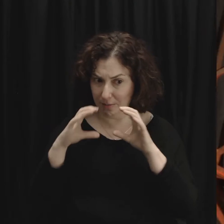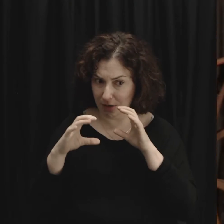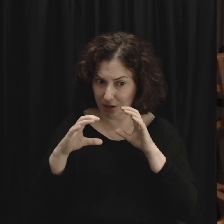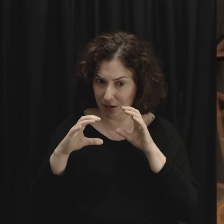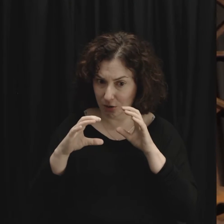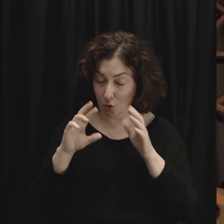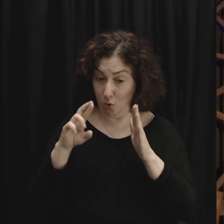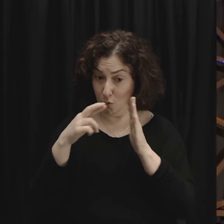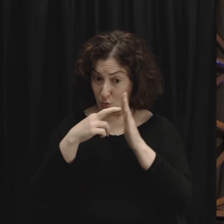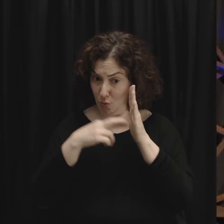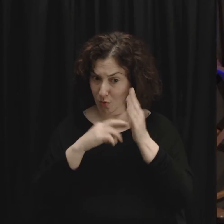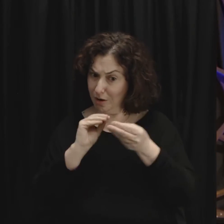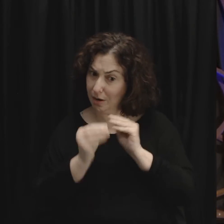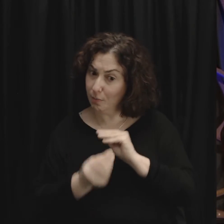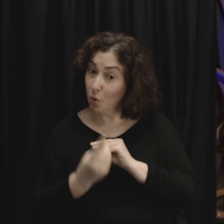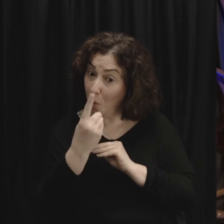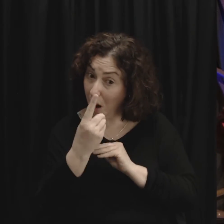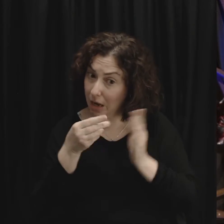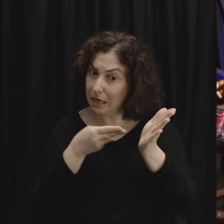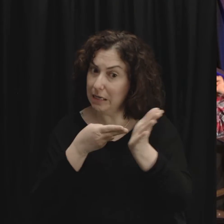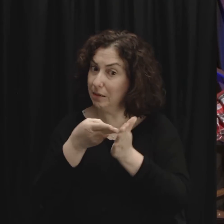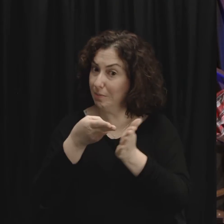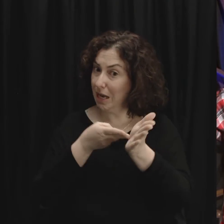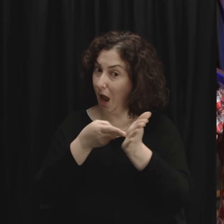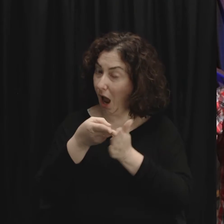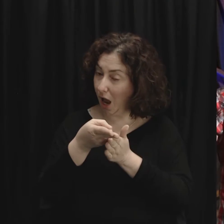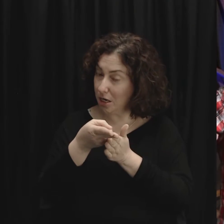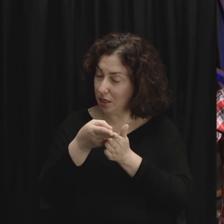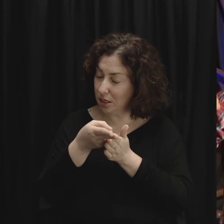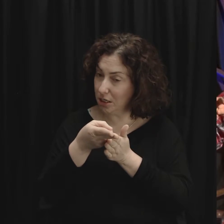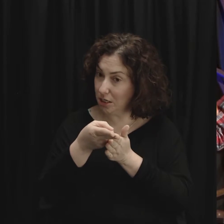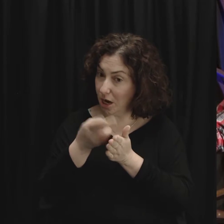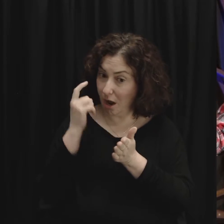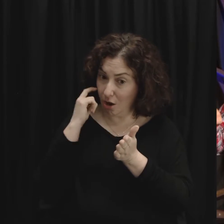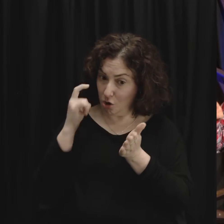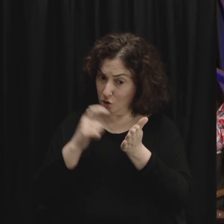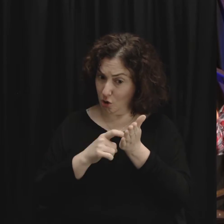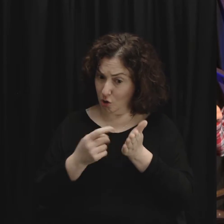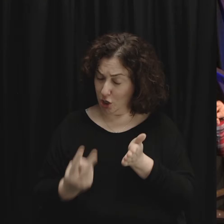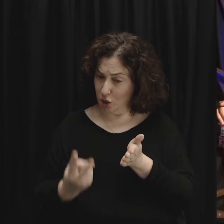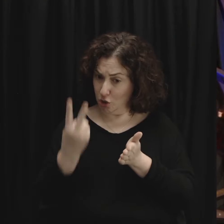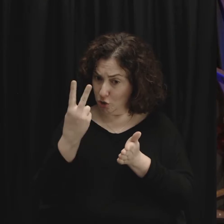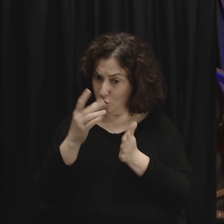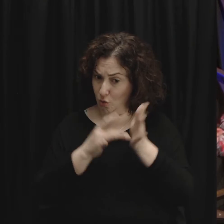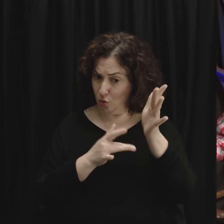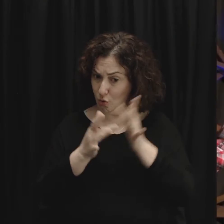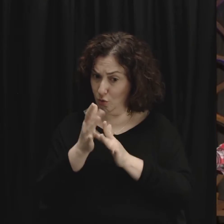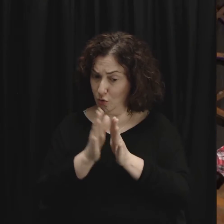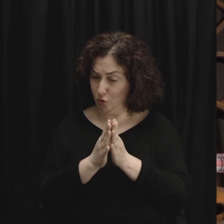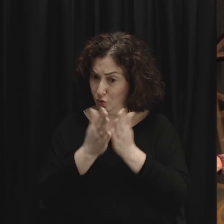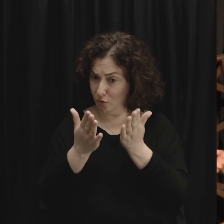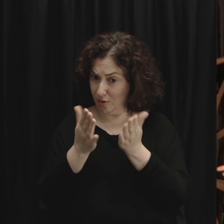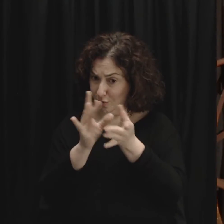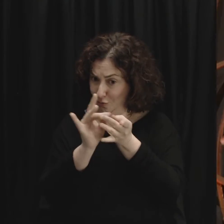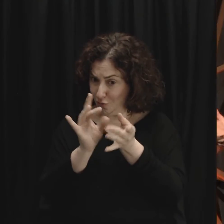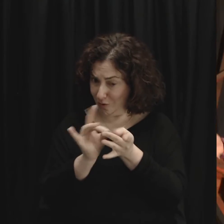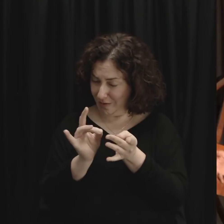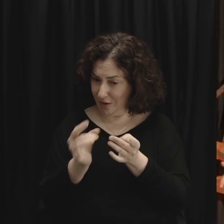is be honest right you'll notice I've given you two scripture references alongside of that they both come from Matthew one is Matthew chapter